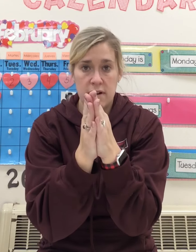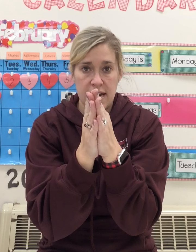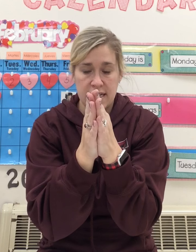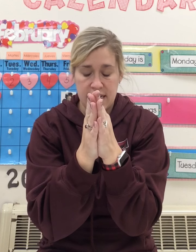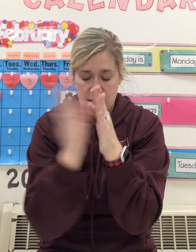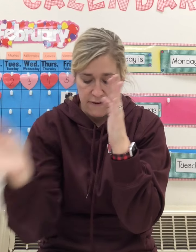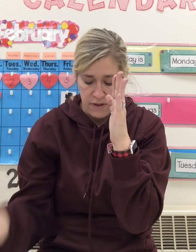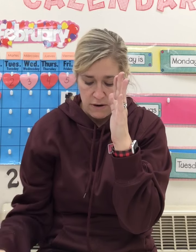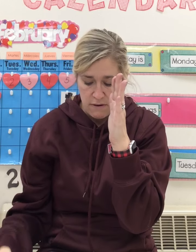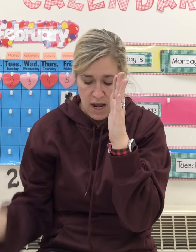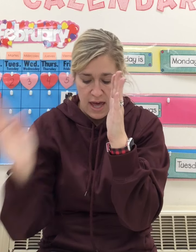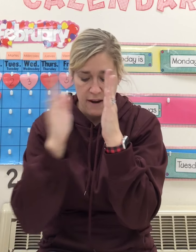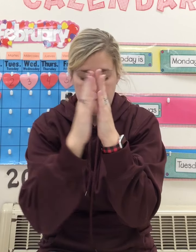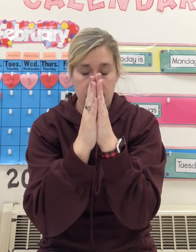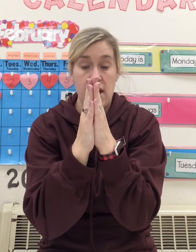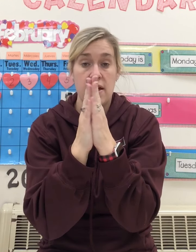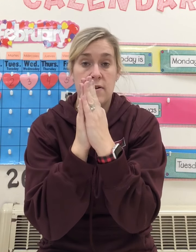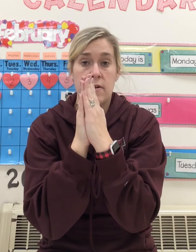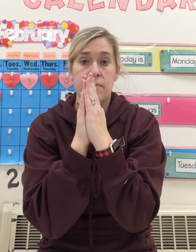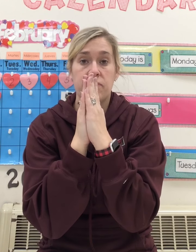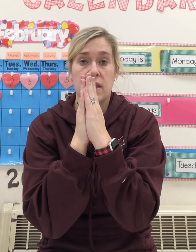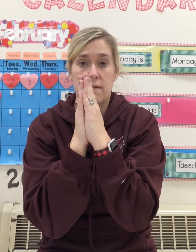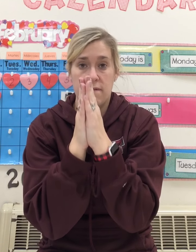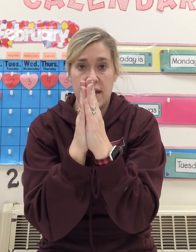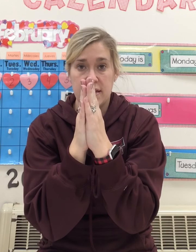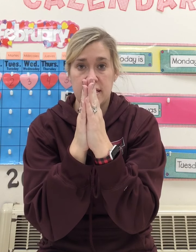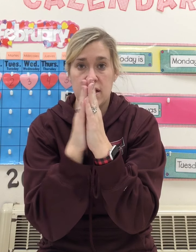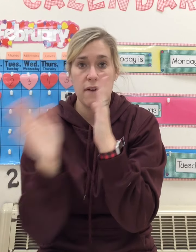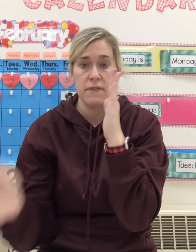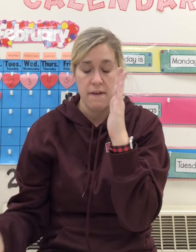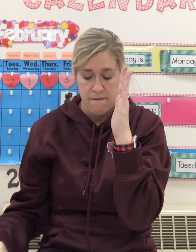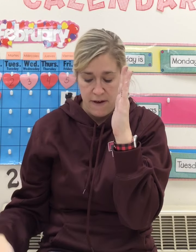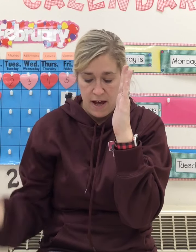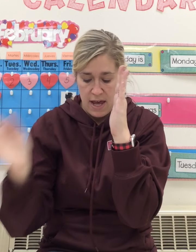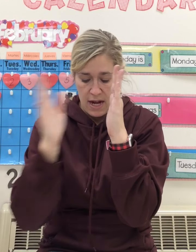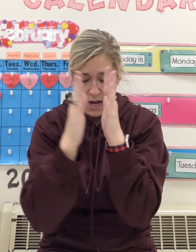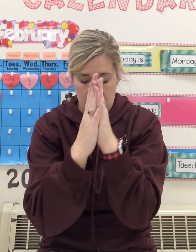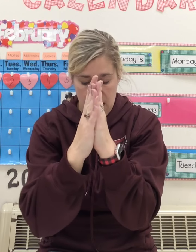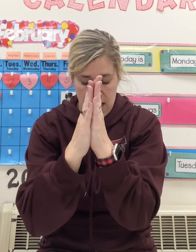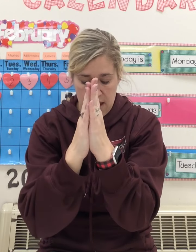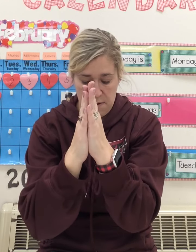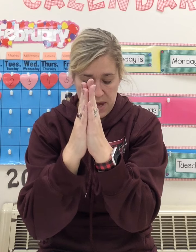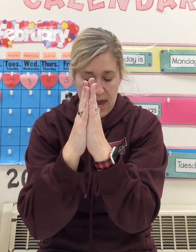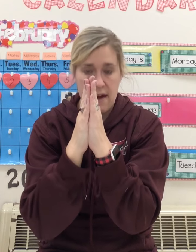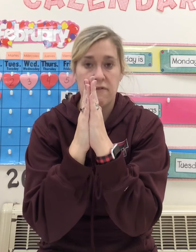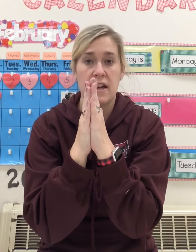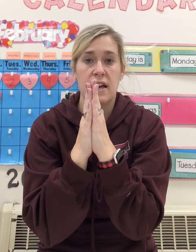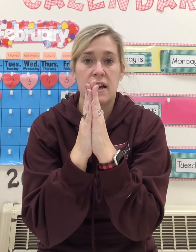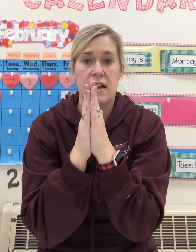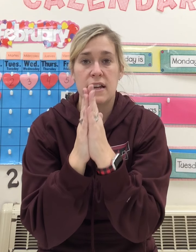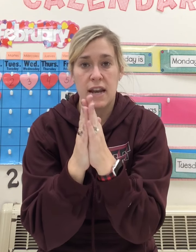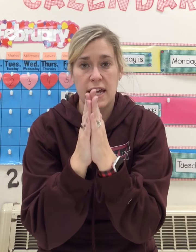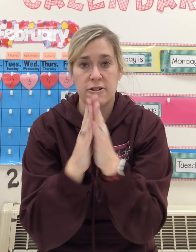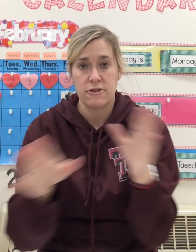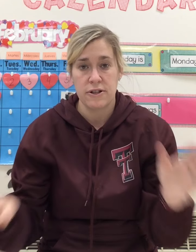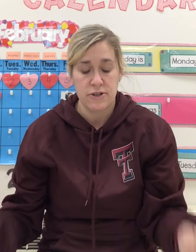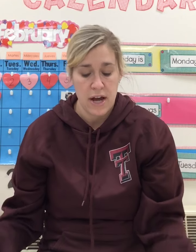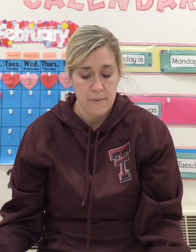Rice. Take off the R. Add a V. Vice. Take off the V. Add a N. And we have Nice. Good job.